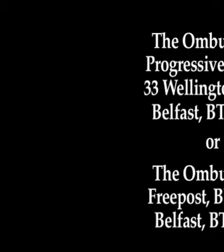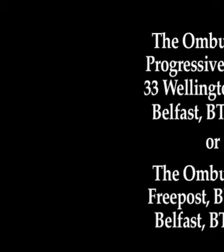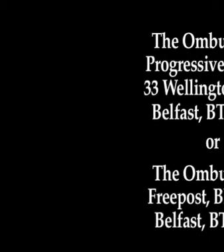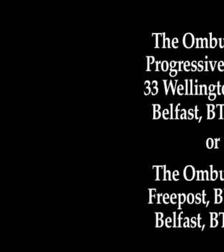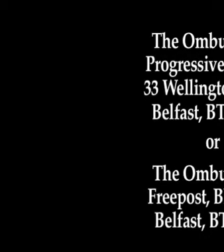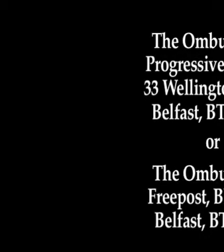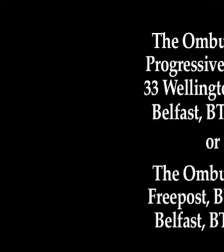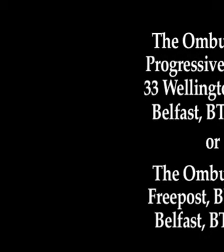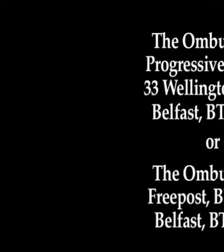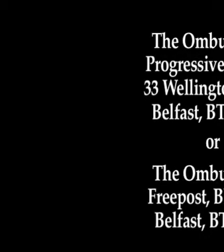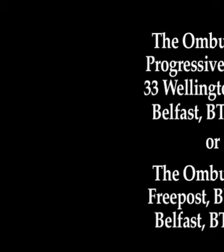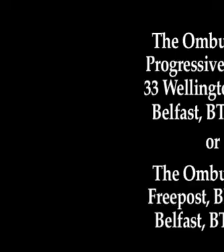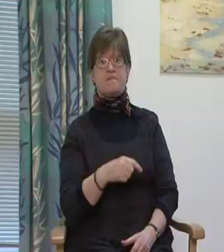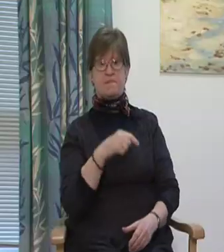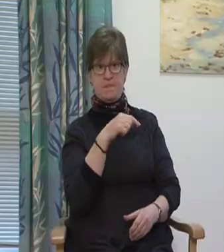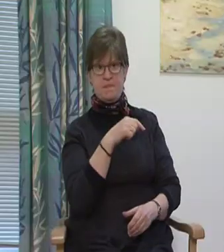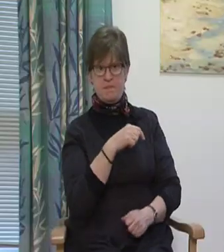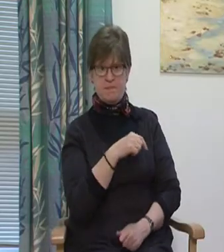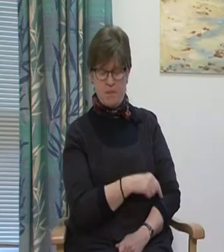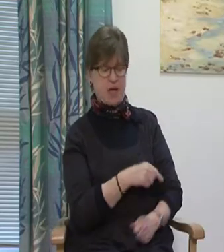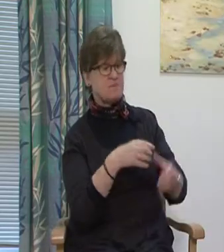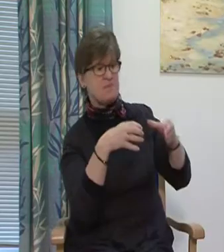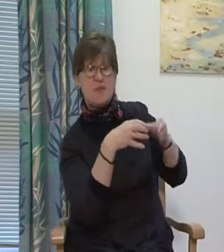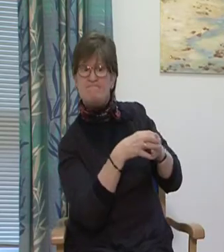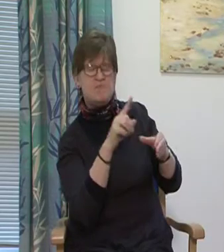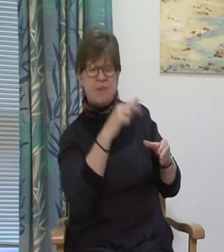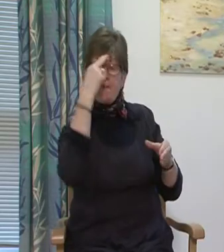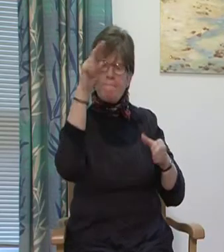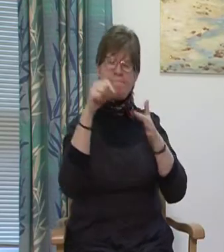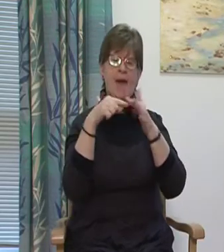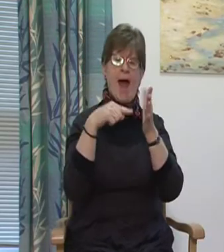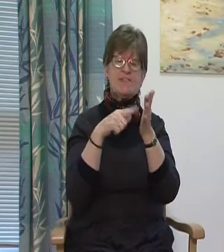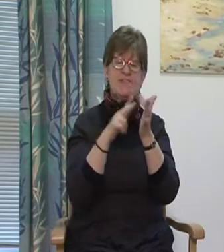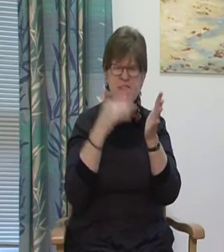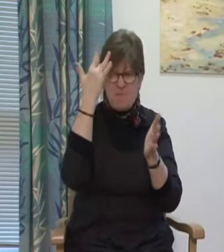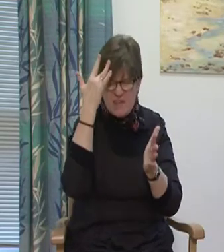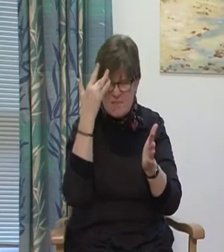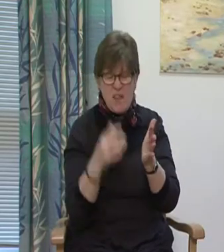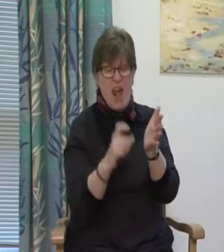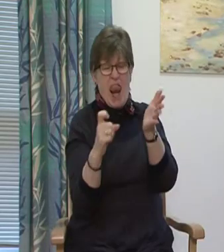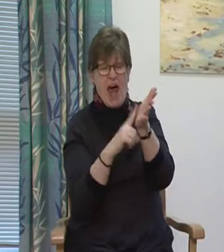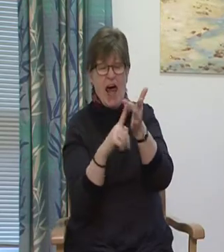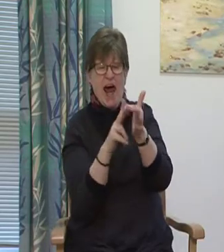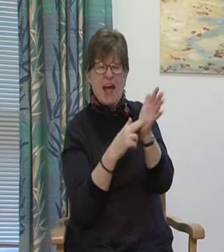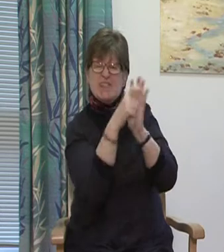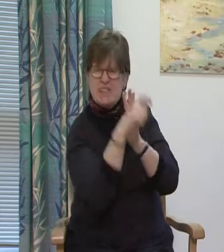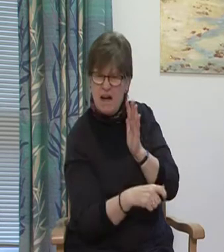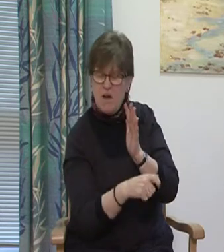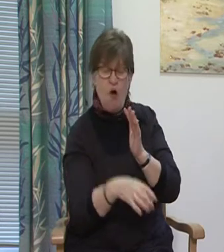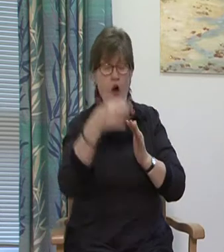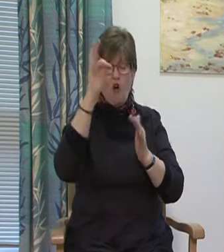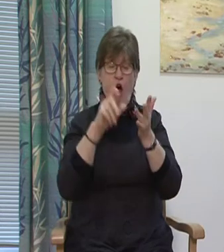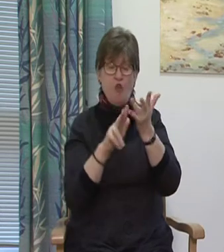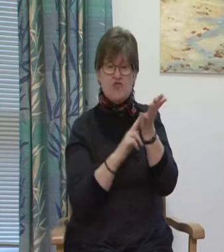.uk. Throughout the complaint investigation, you also have a right to seek the help of the Patient